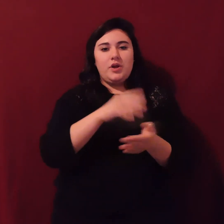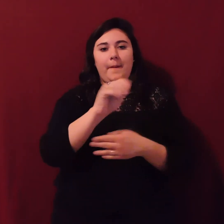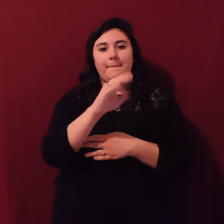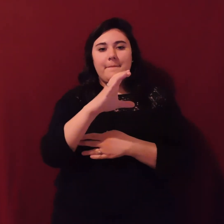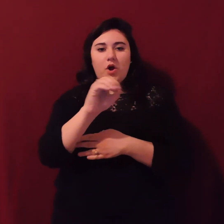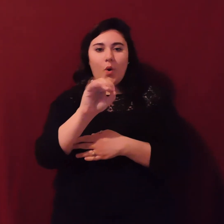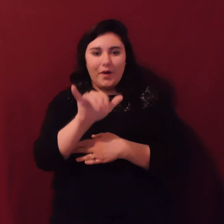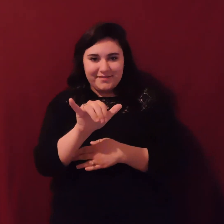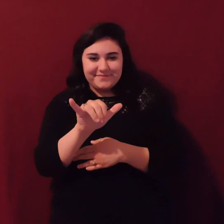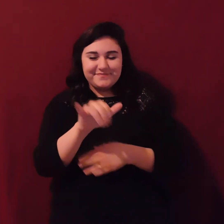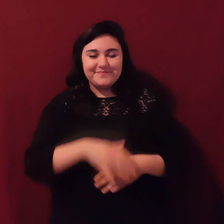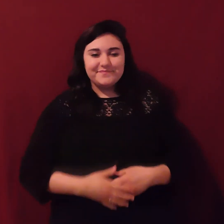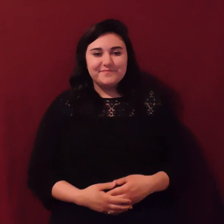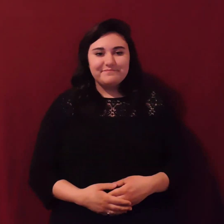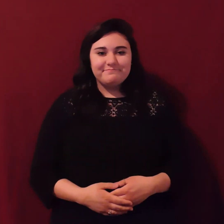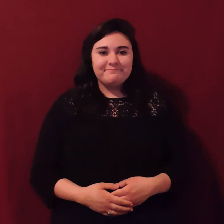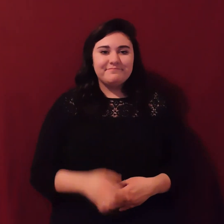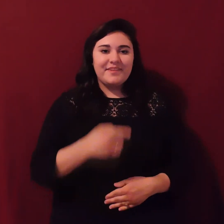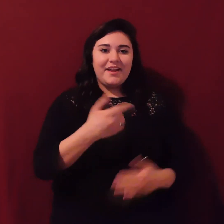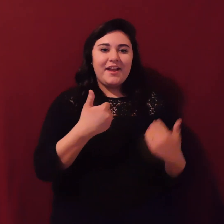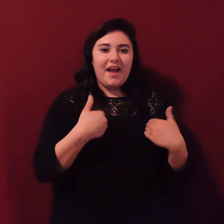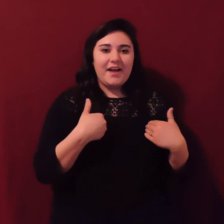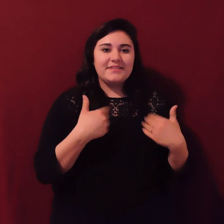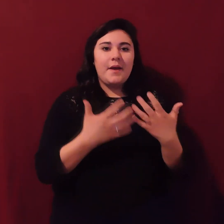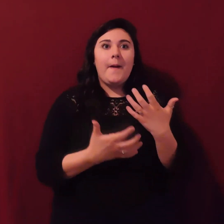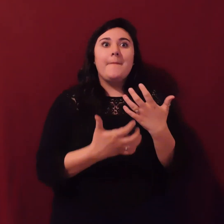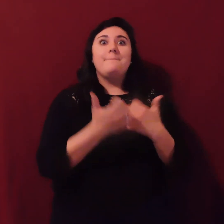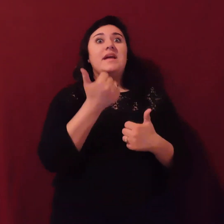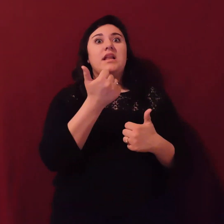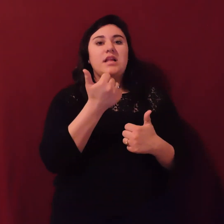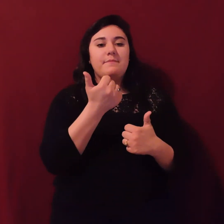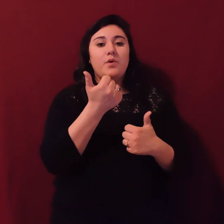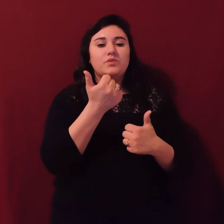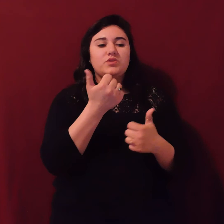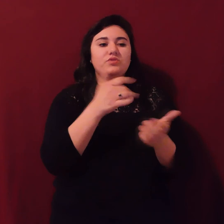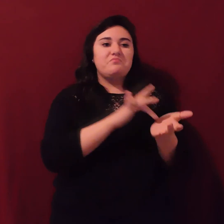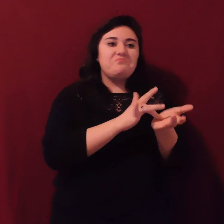And he has all those kinds of medications, aspirin, whatnot things on board.